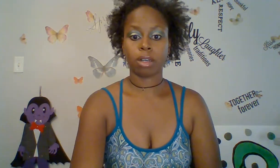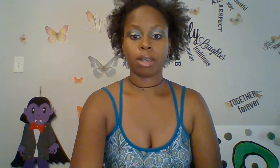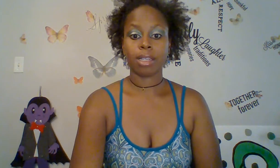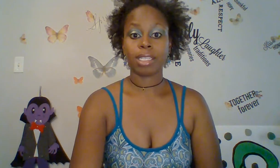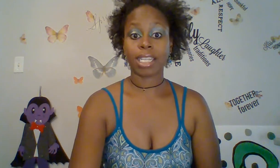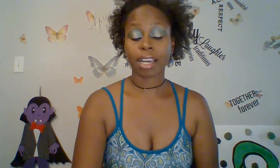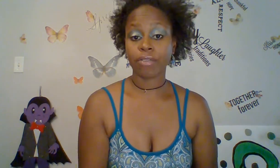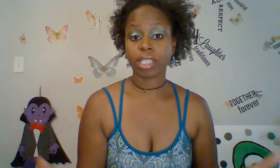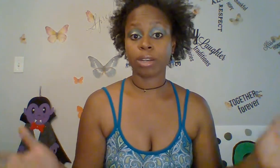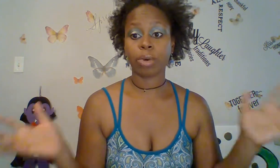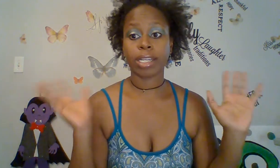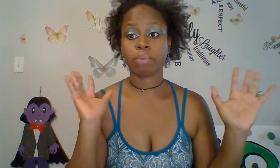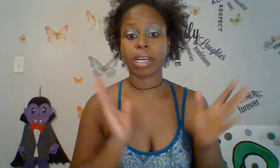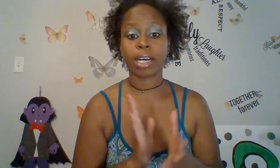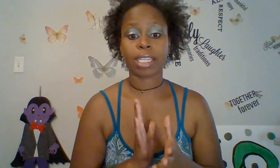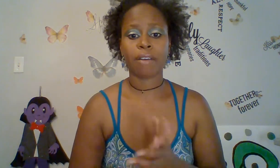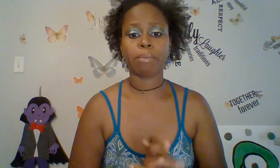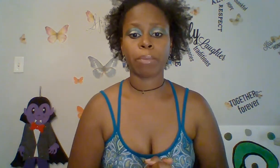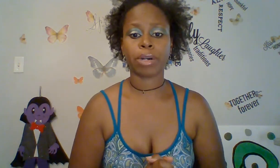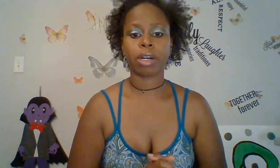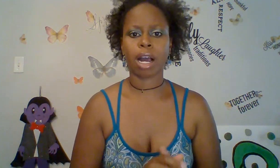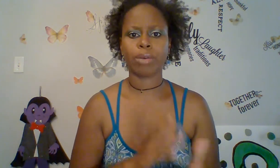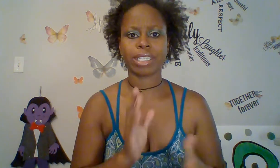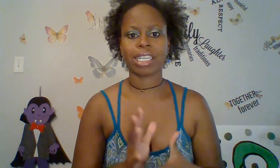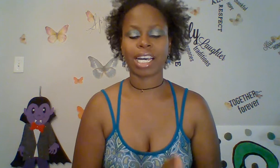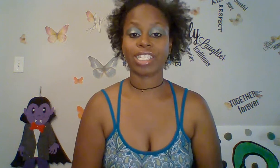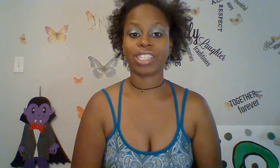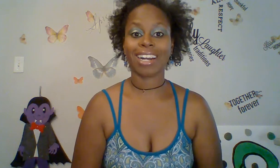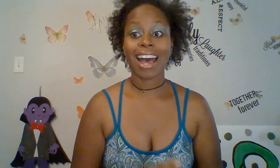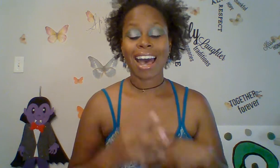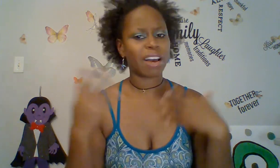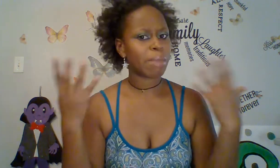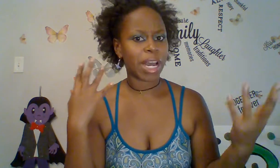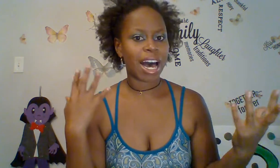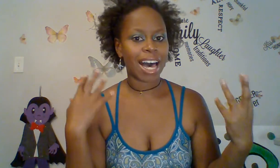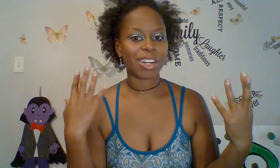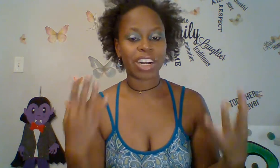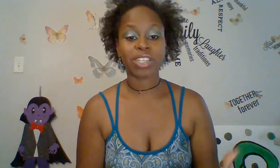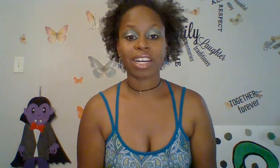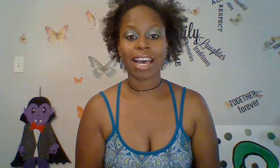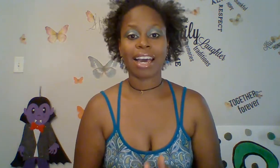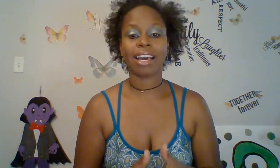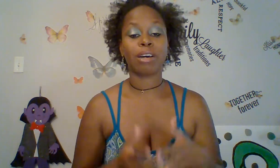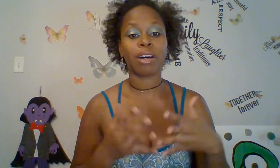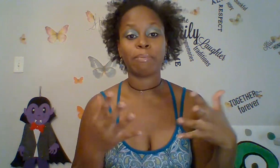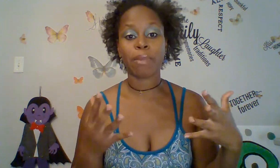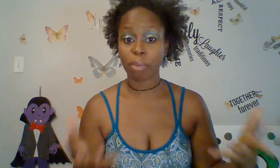Second reason was because I remember I was a teenager and I remember I had a crush on a boy